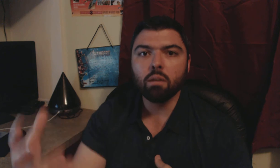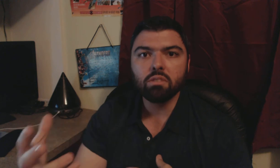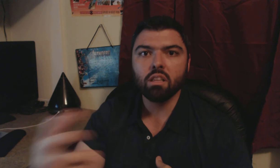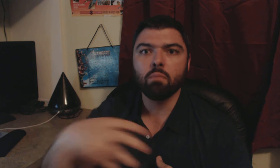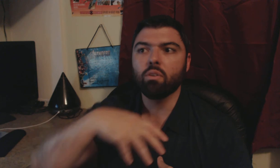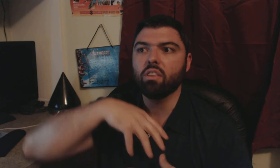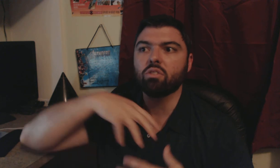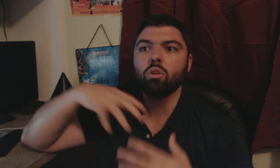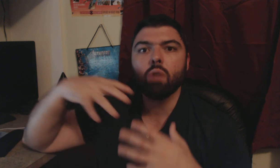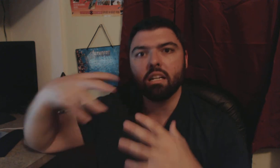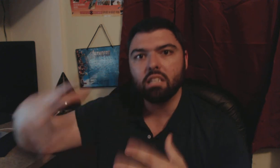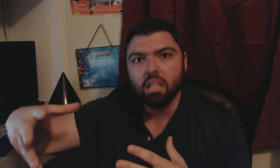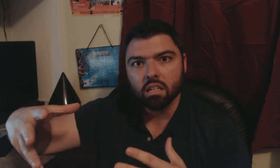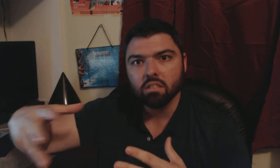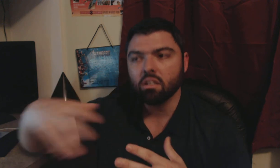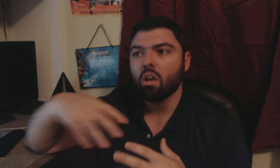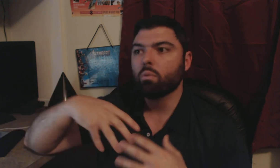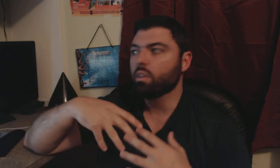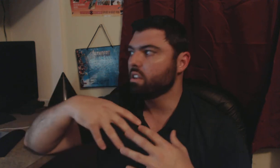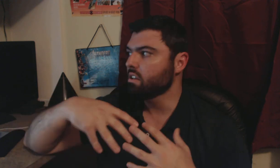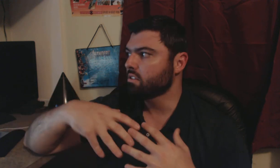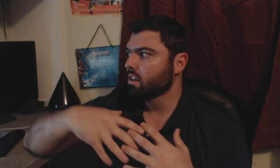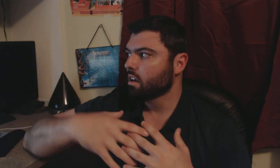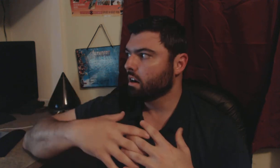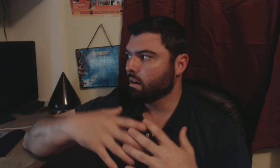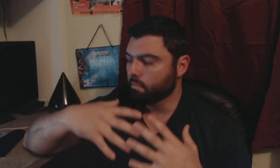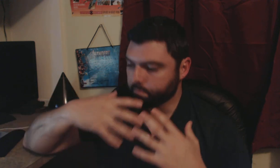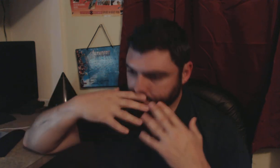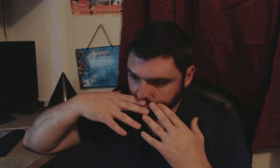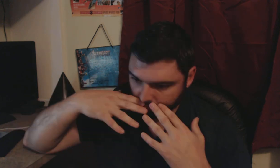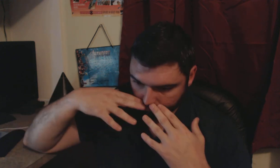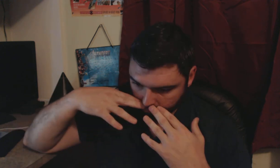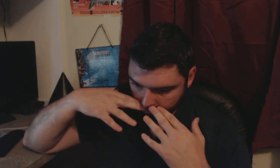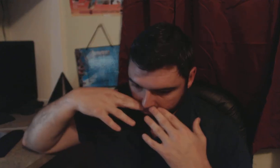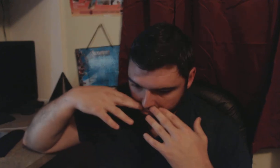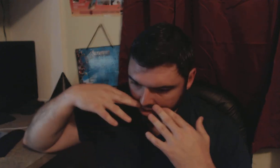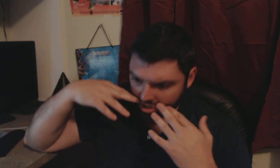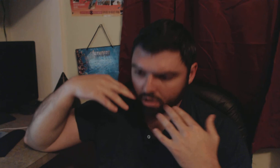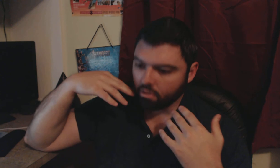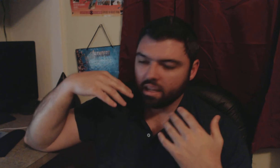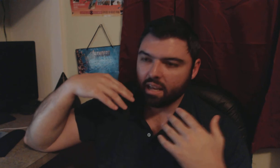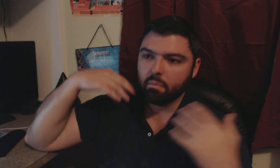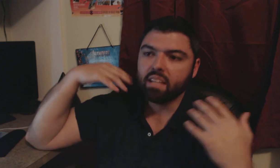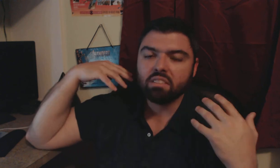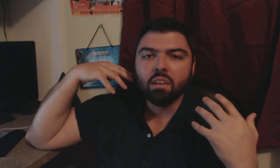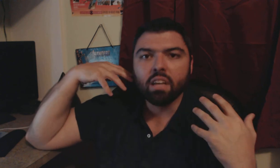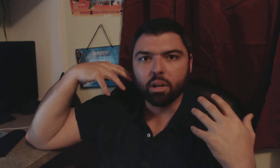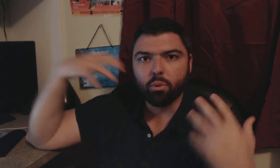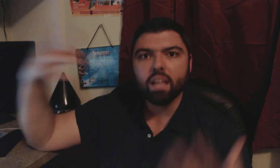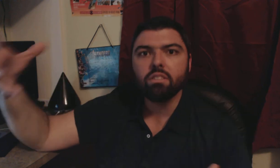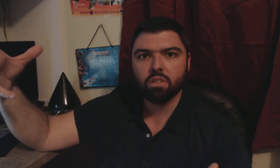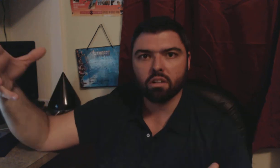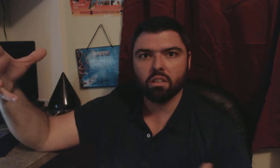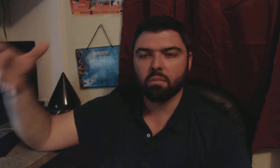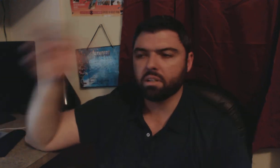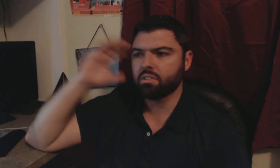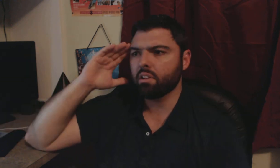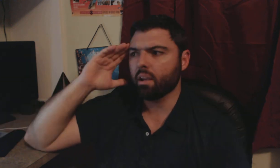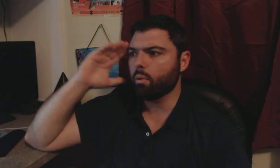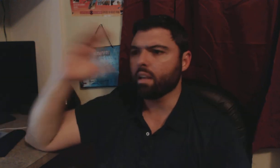come to them with these new ideas with these um you know it may sound like crazy talk to them because they're like